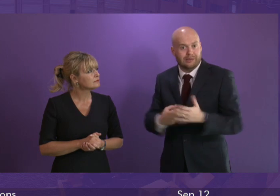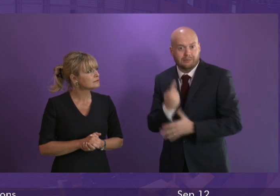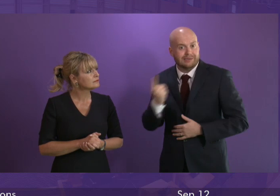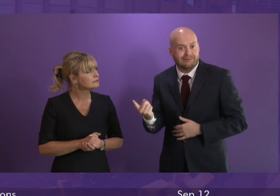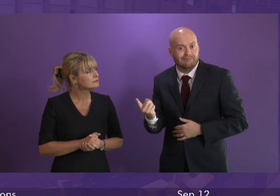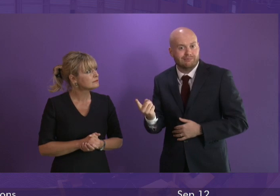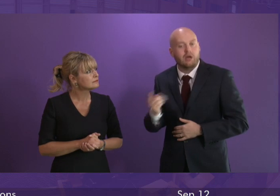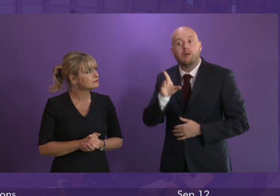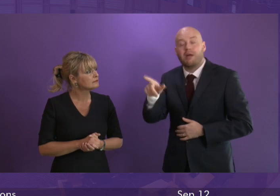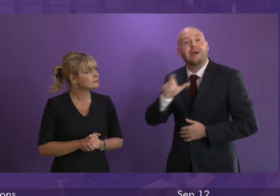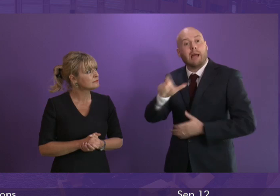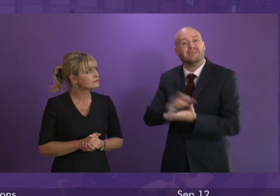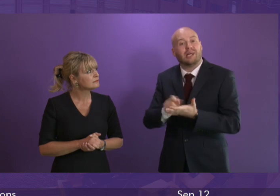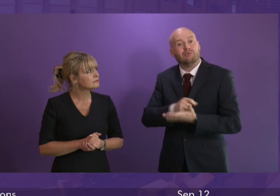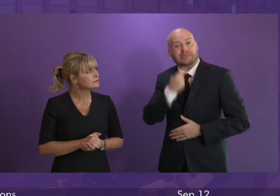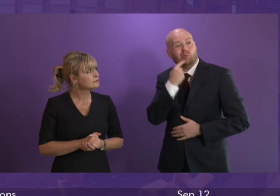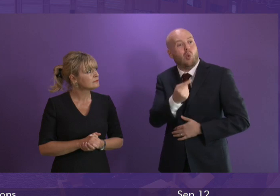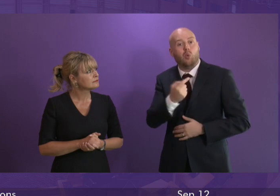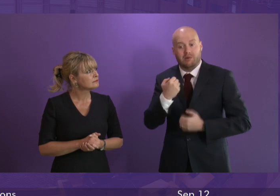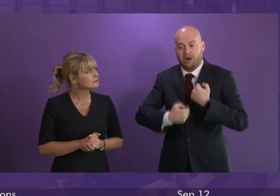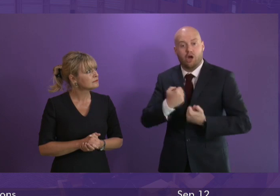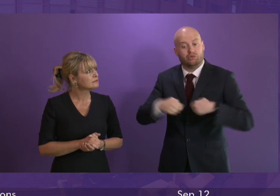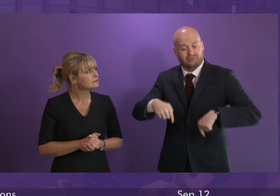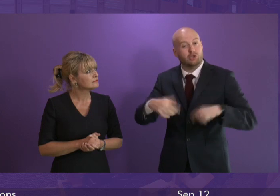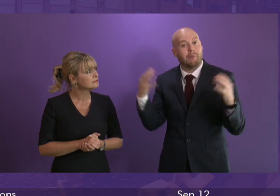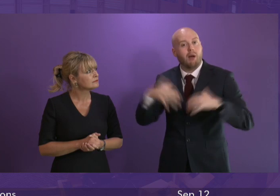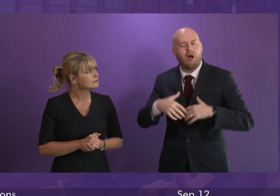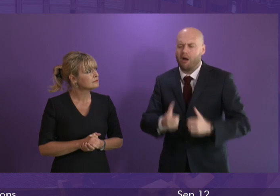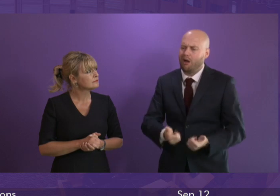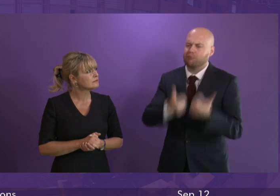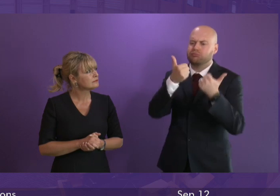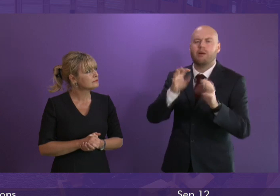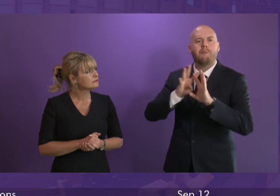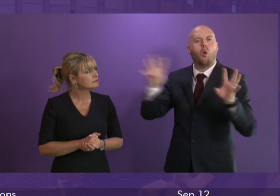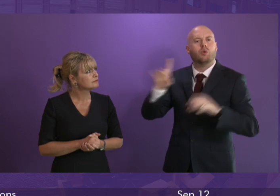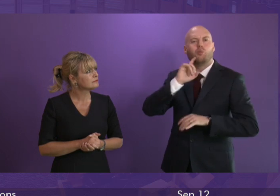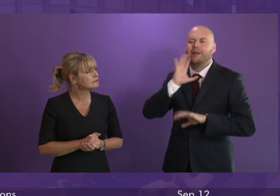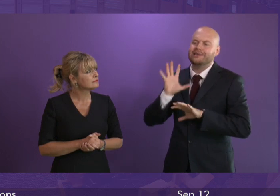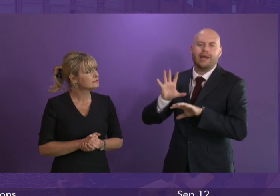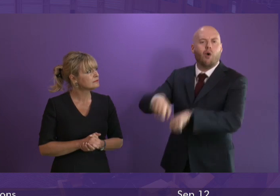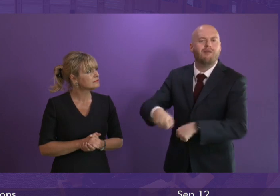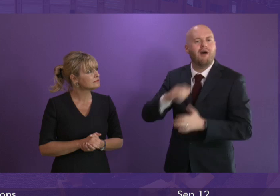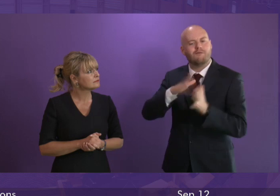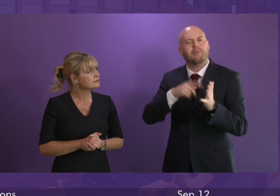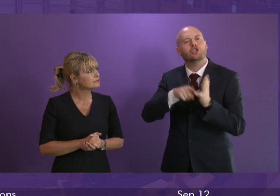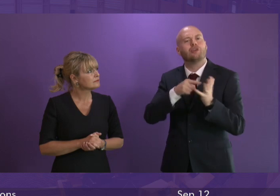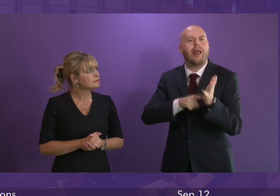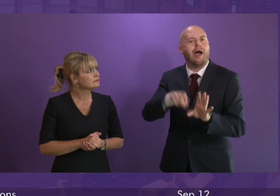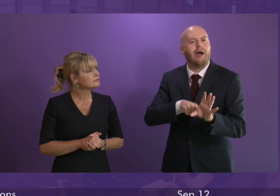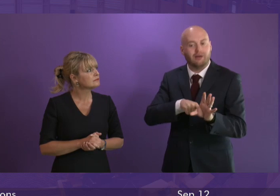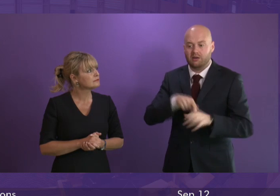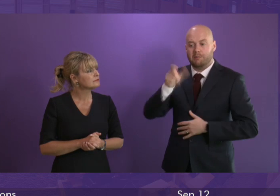March that it is excellent news that the board will take over the hospital from July and that patients will be in it from then.